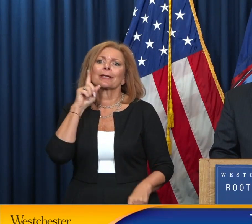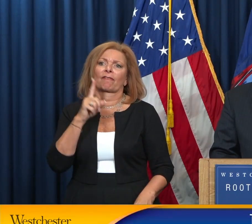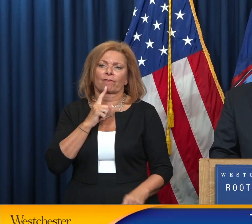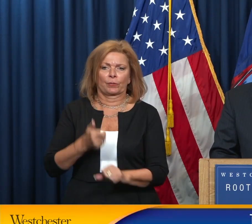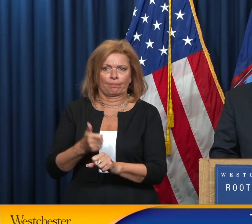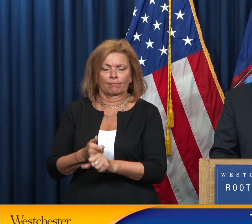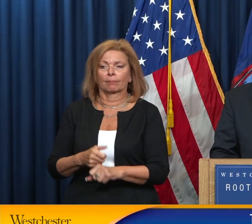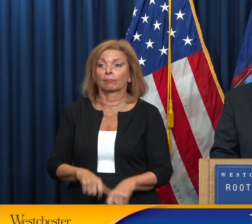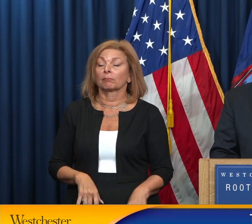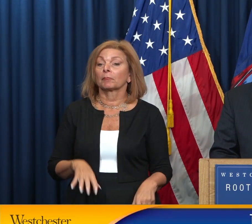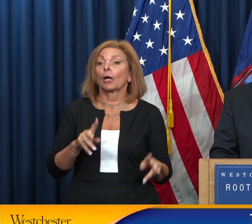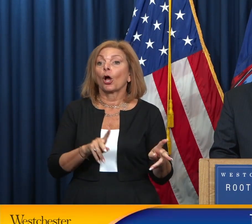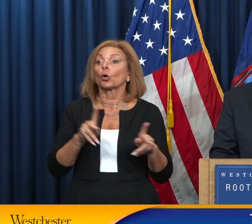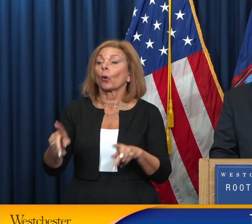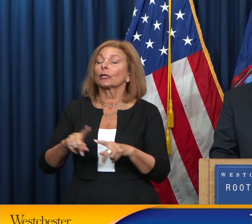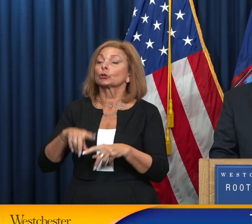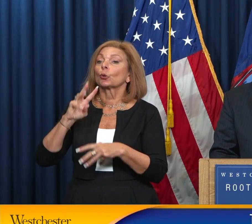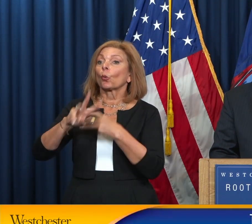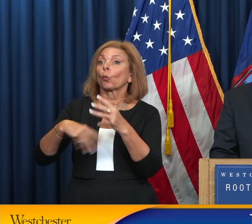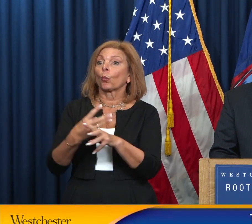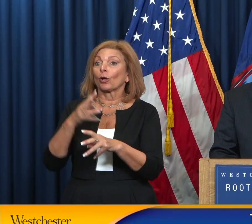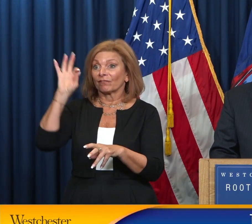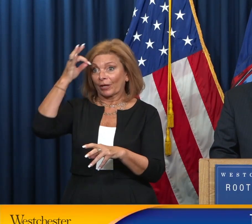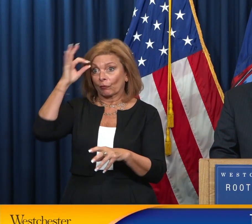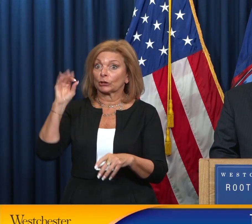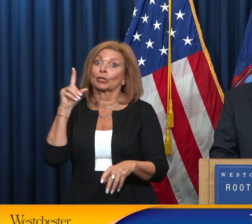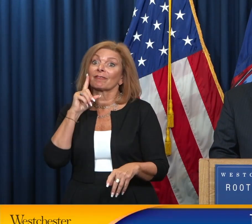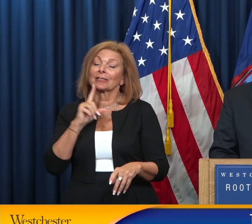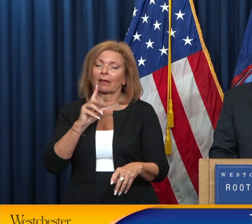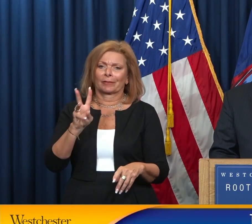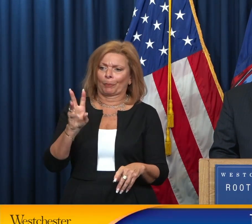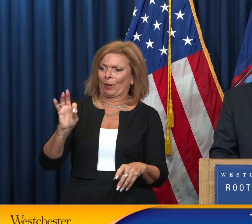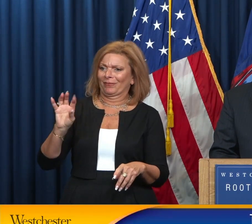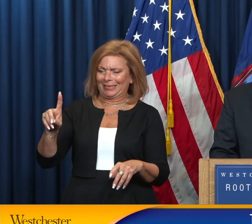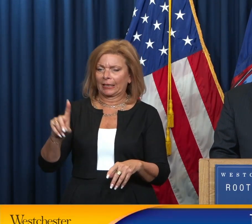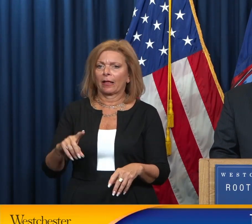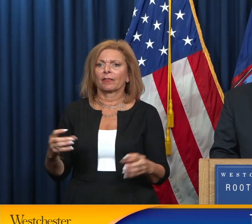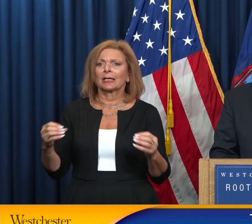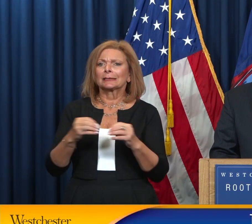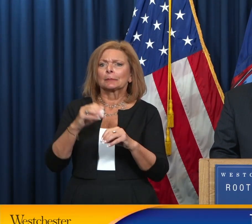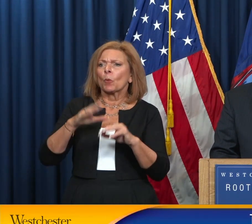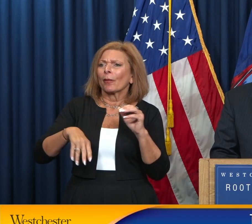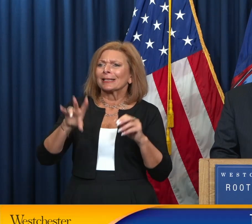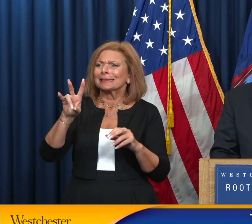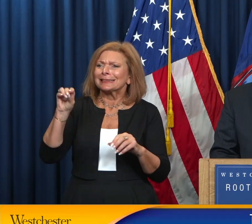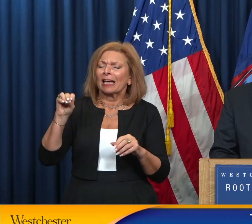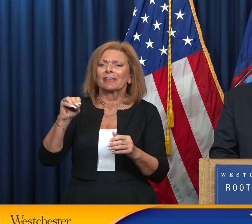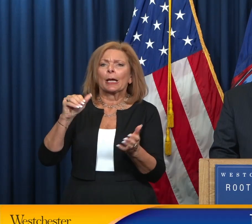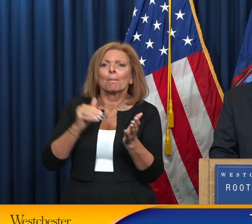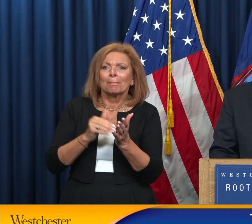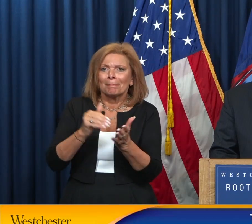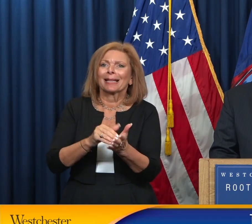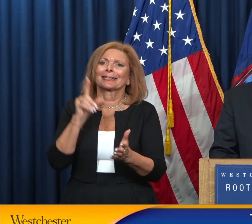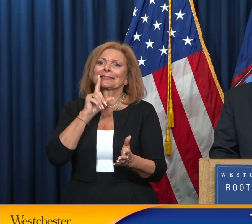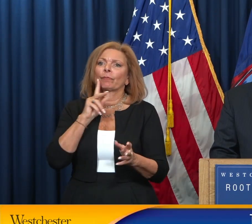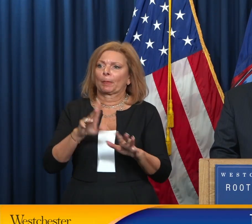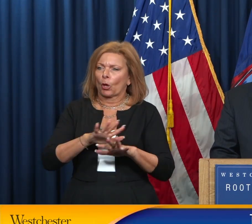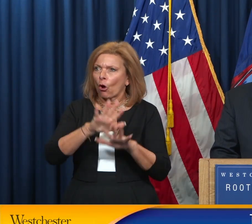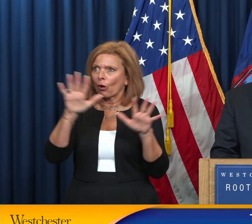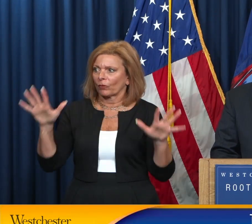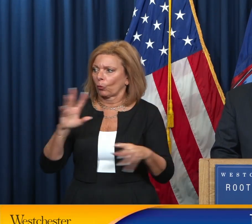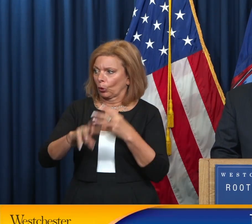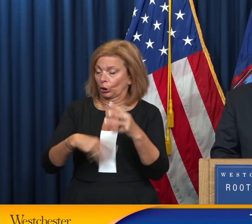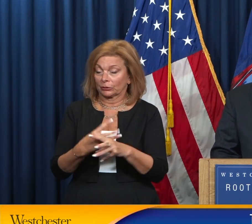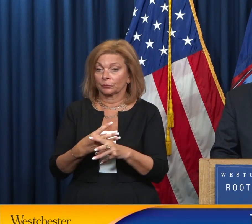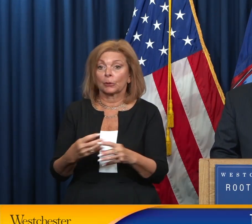According to the World Federation of the Deaf, there are more than 70 million deaf people worldwide. More than 80